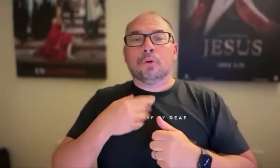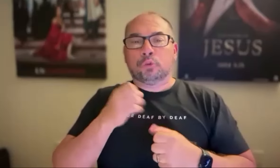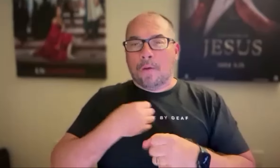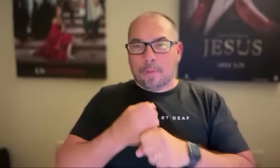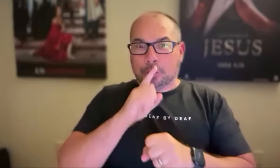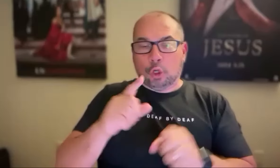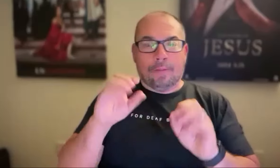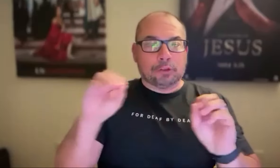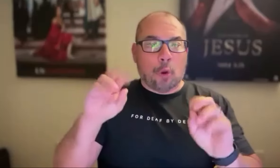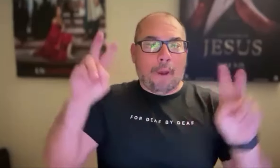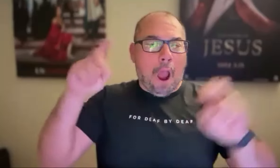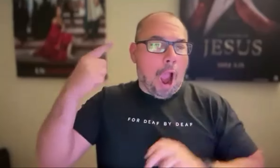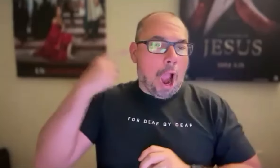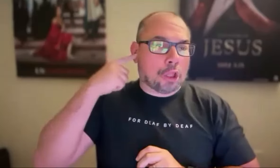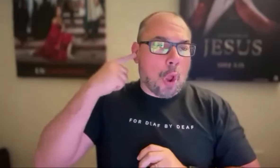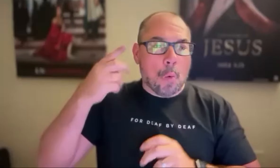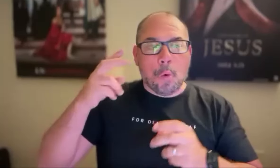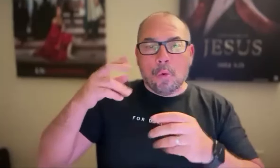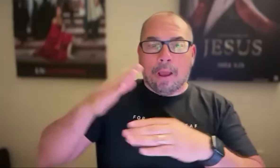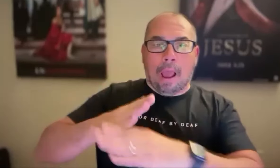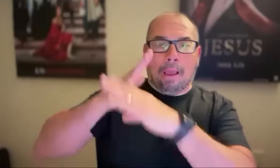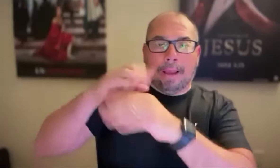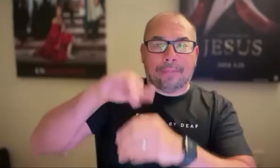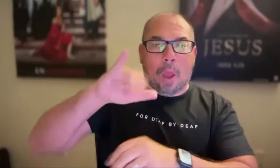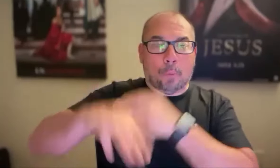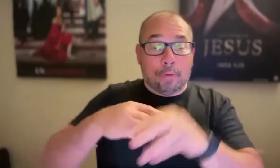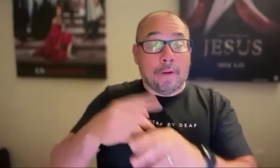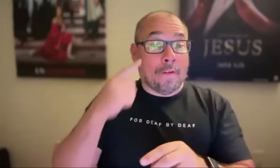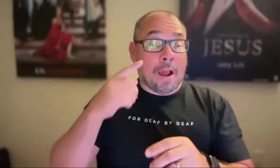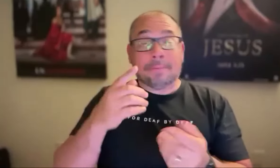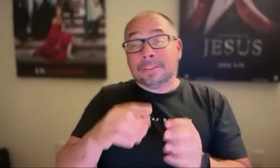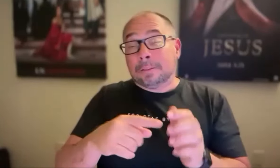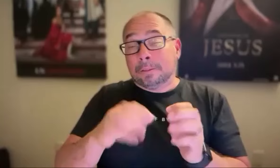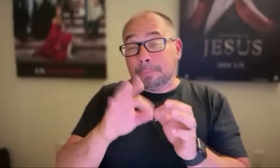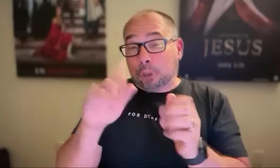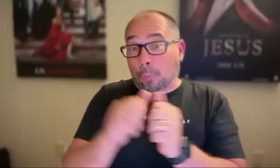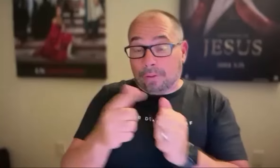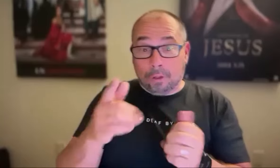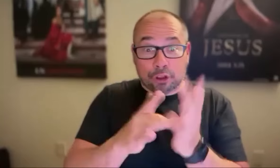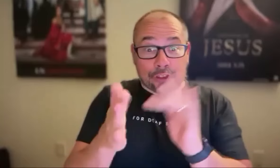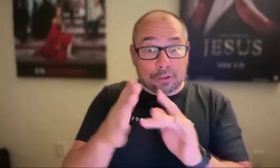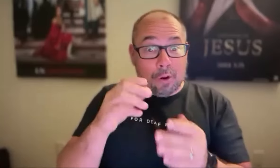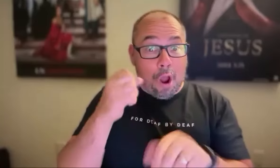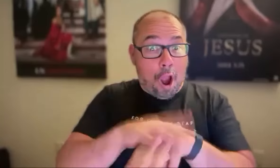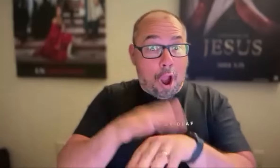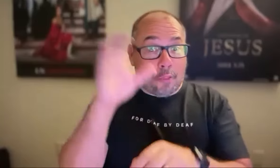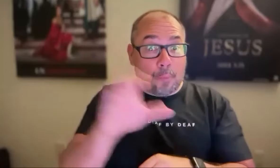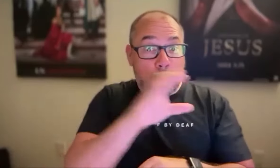deaf and using sign language. I mean, if you think about, even we had to think, we also had to think about when Jesus was on the